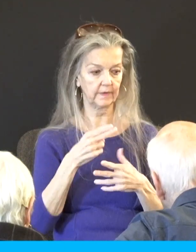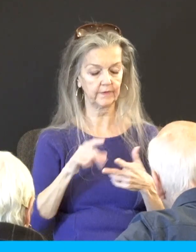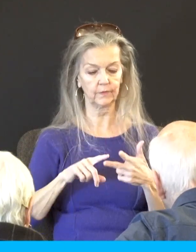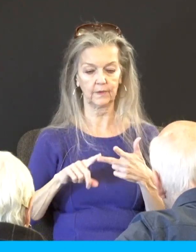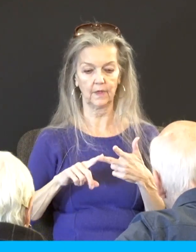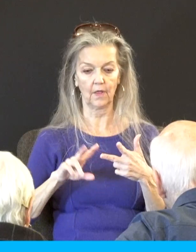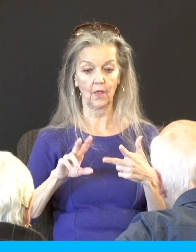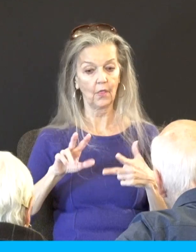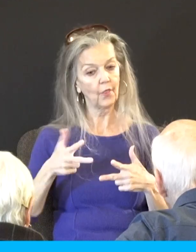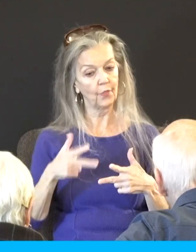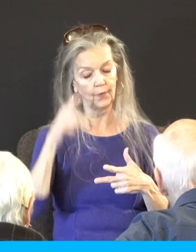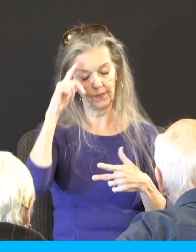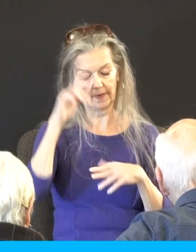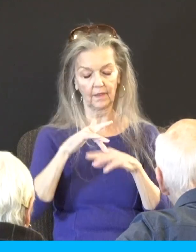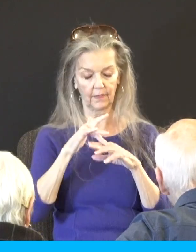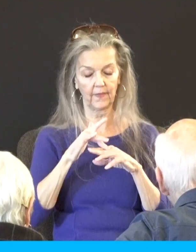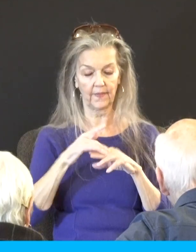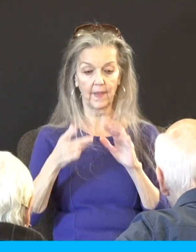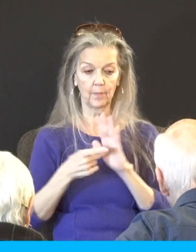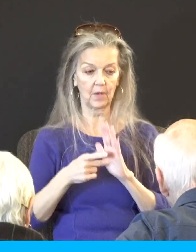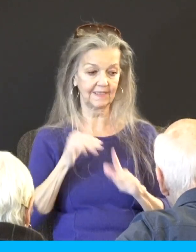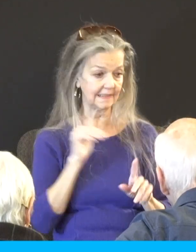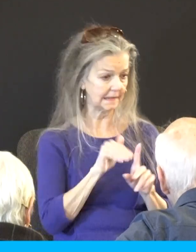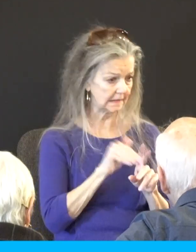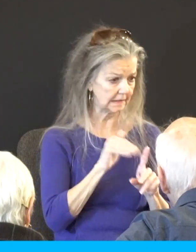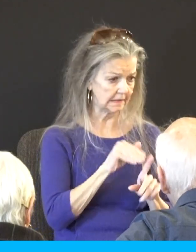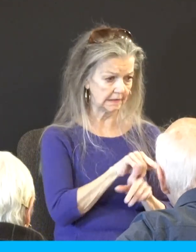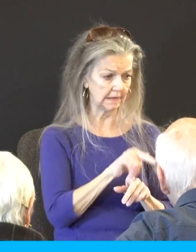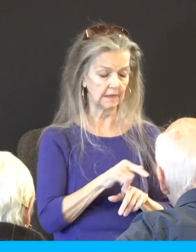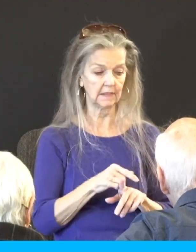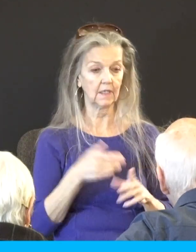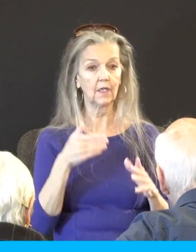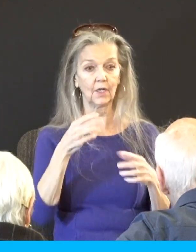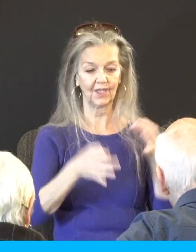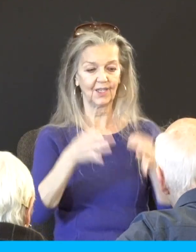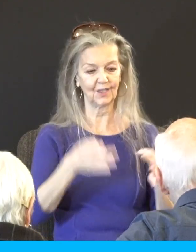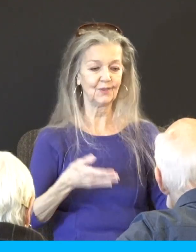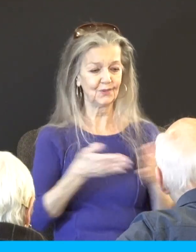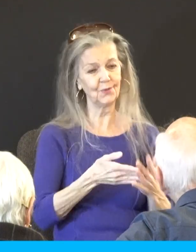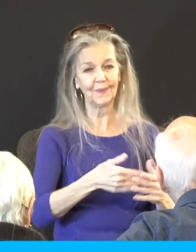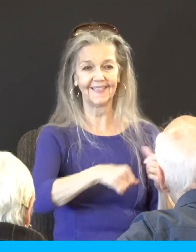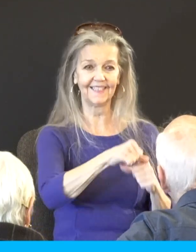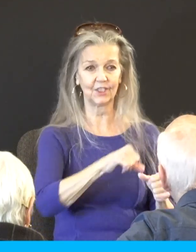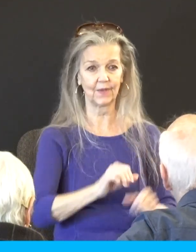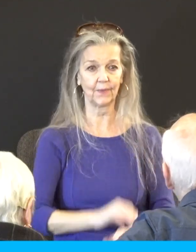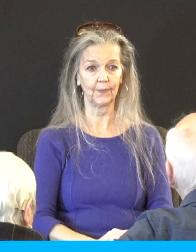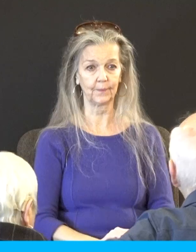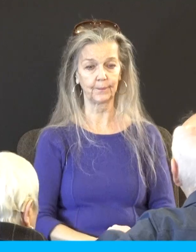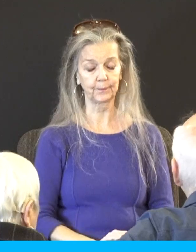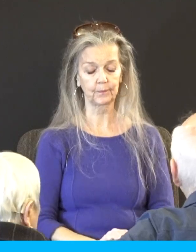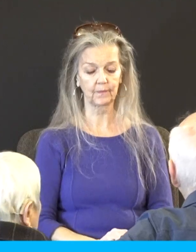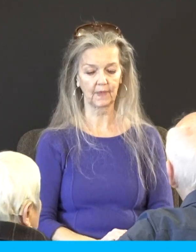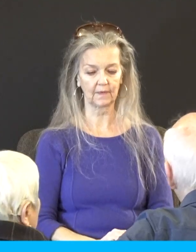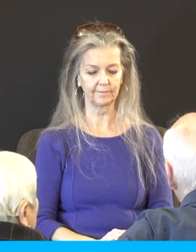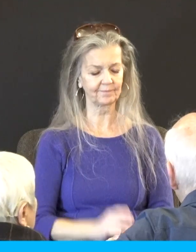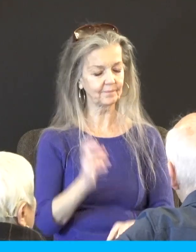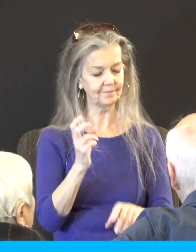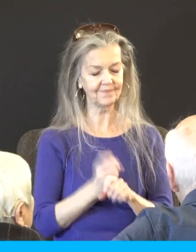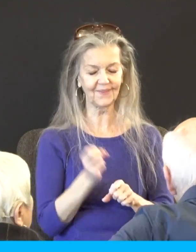with, which Paul had to call out in chapter 6, suing each other. Now, I know it's hard to imagine a society that is obsessed with sports,